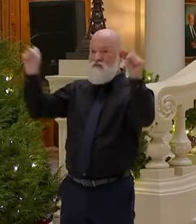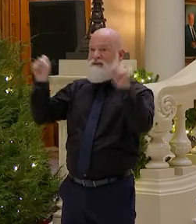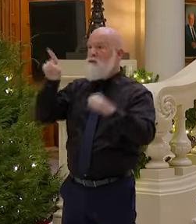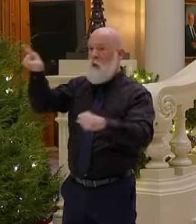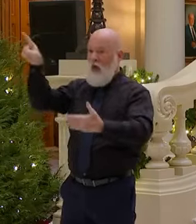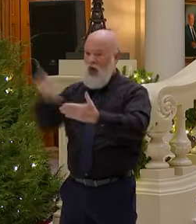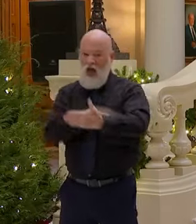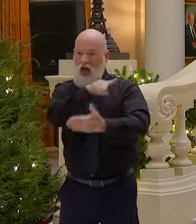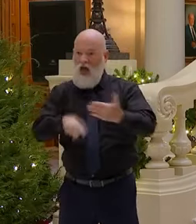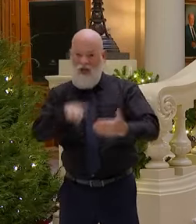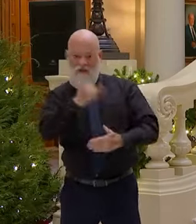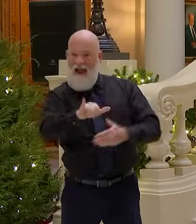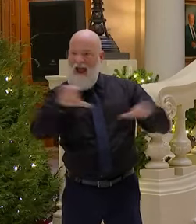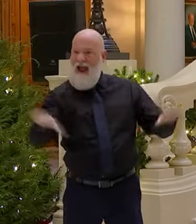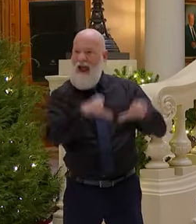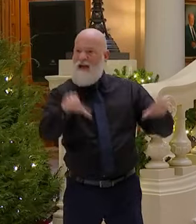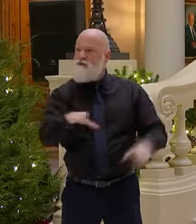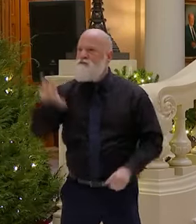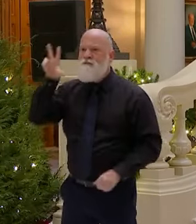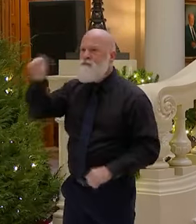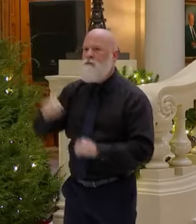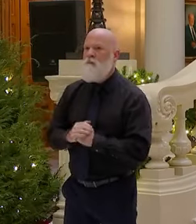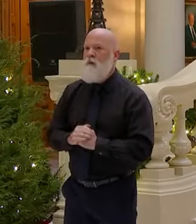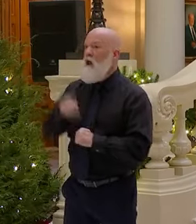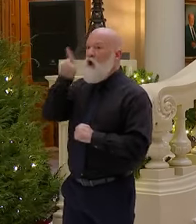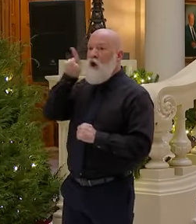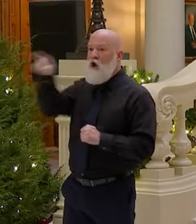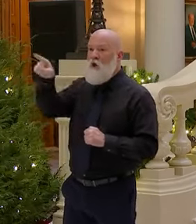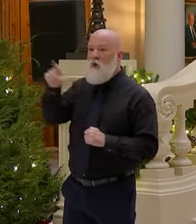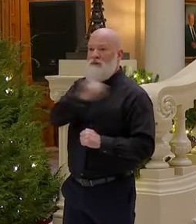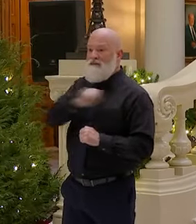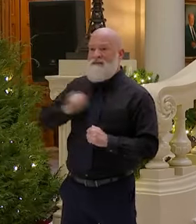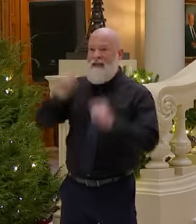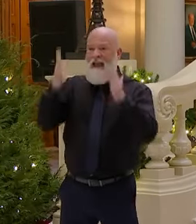Senators, you have not condemned this language or these actions.